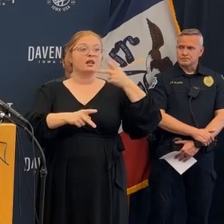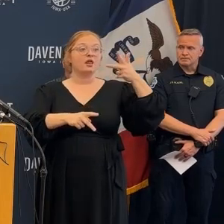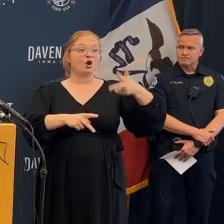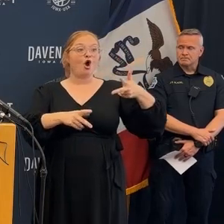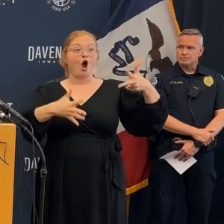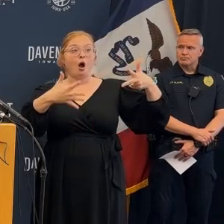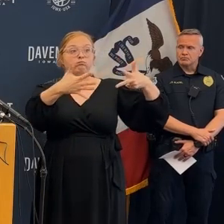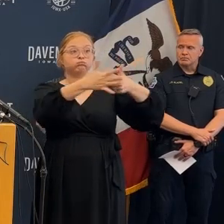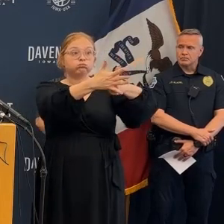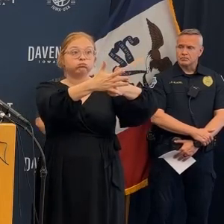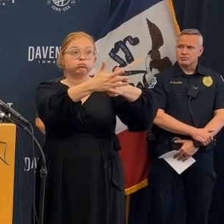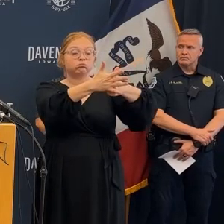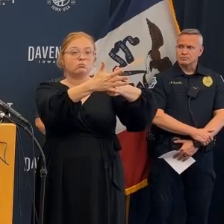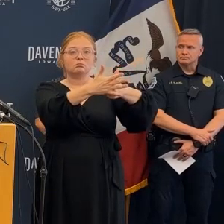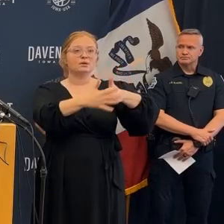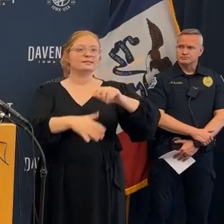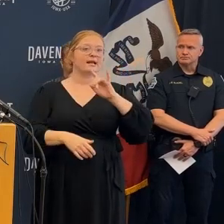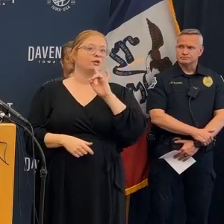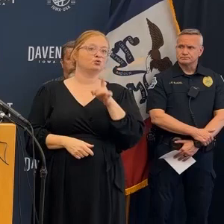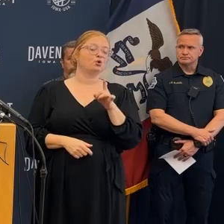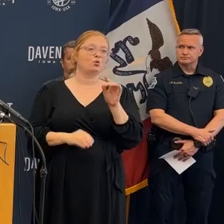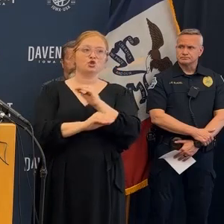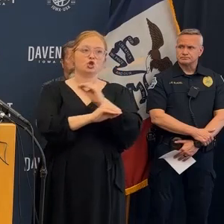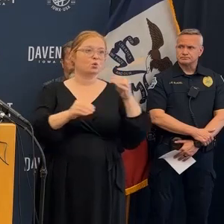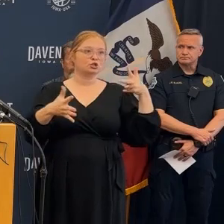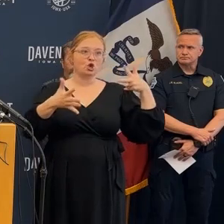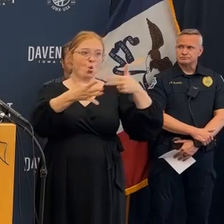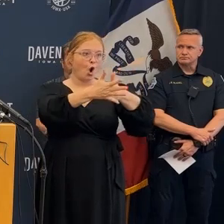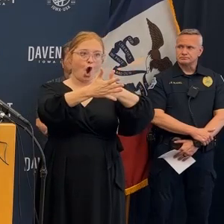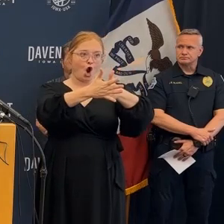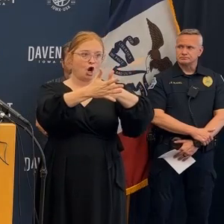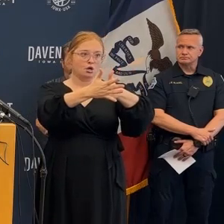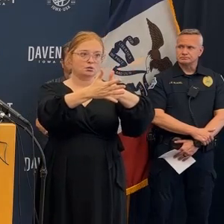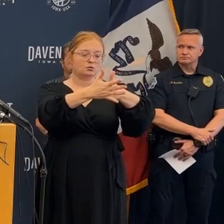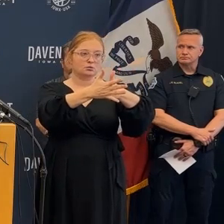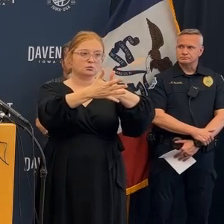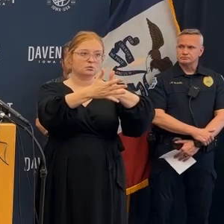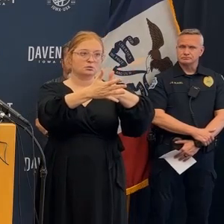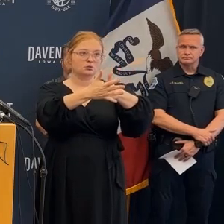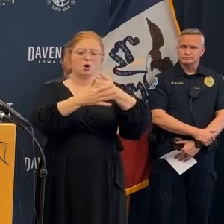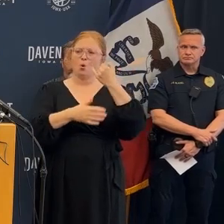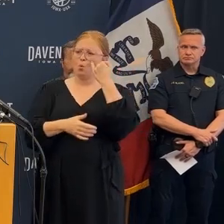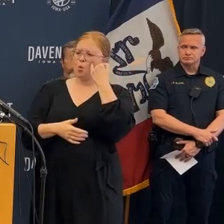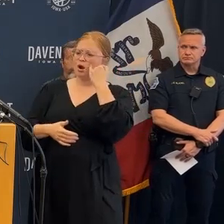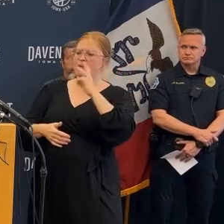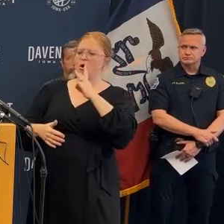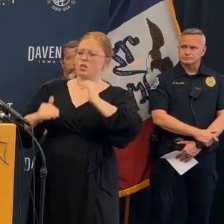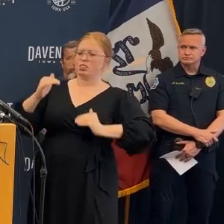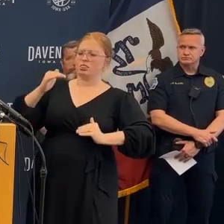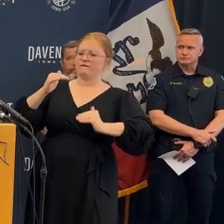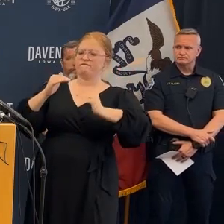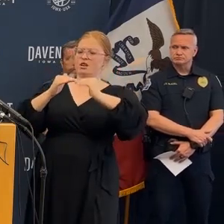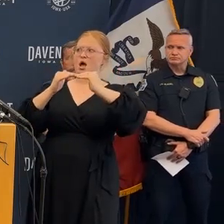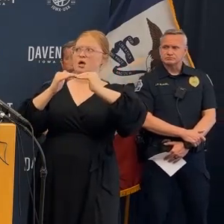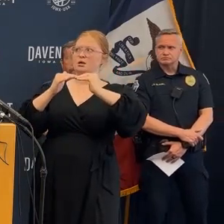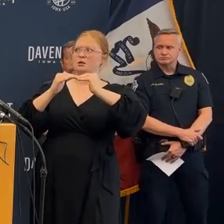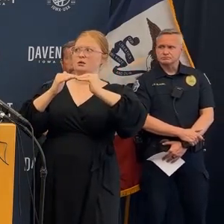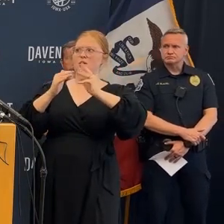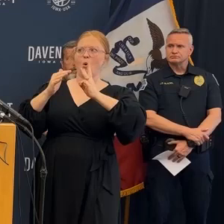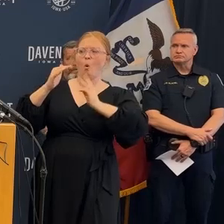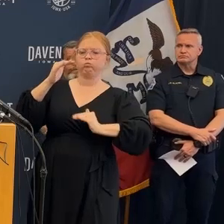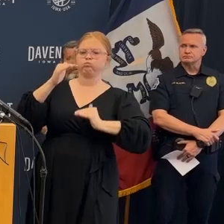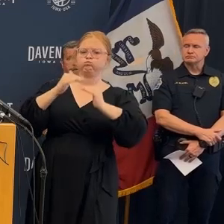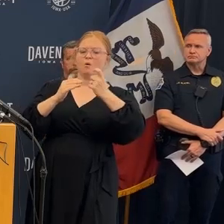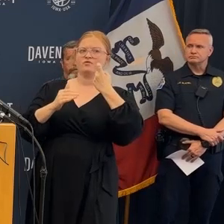triggered this and I'm wondering if that's true or you know there's some speculation about maybe floodwaters undermine the building or